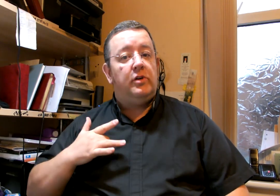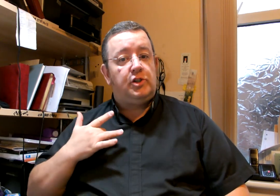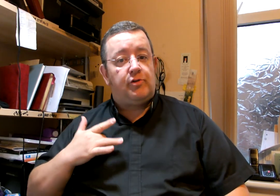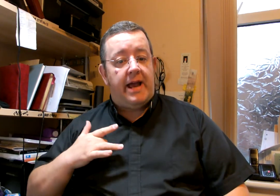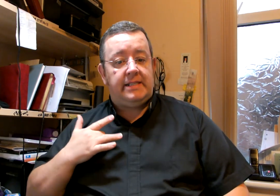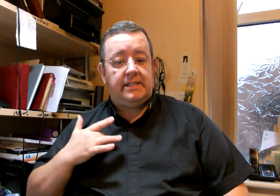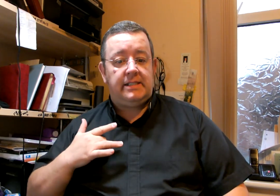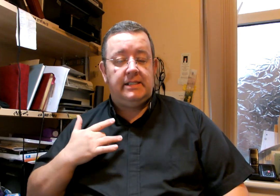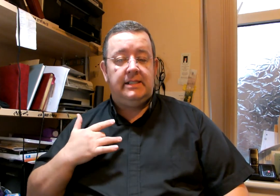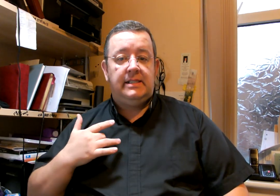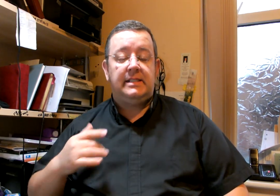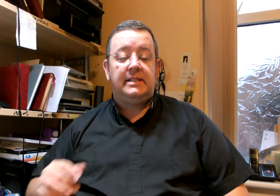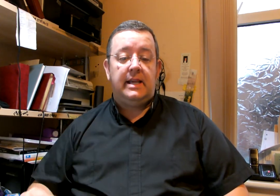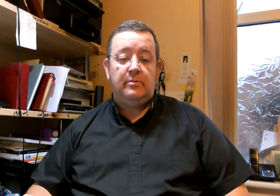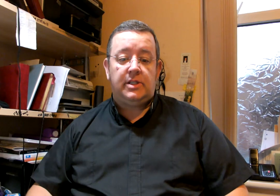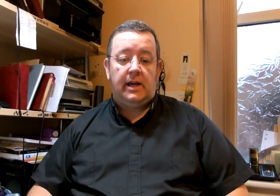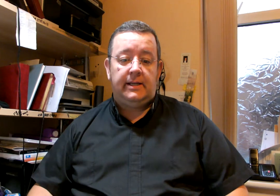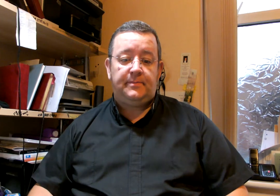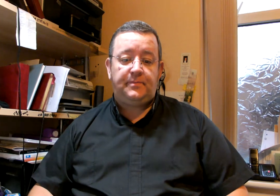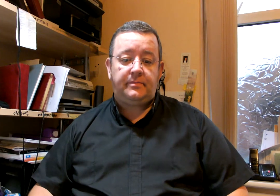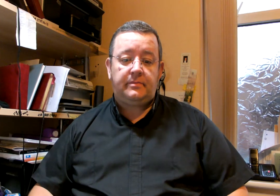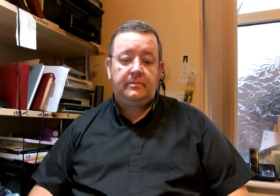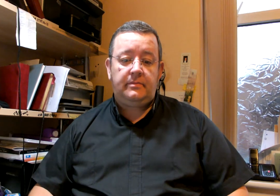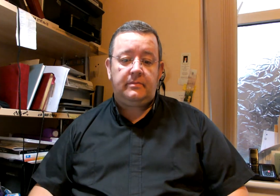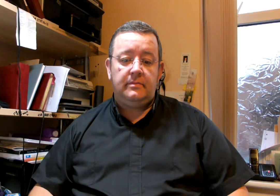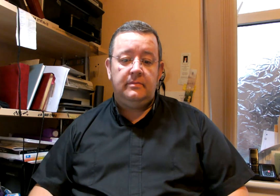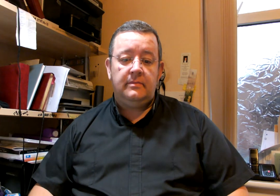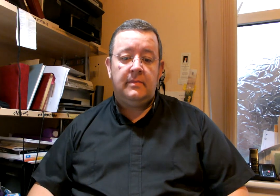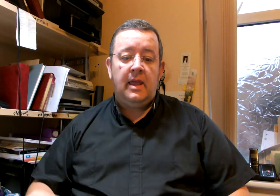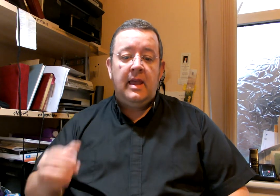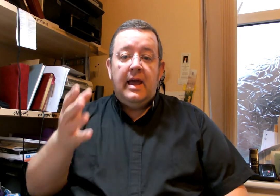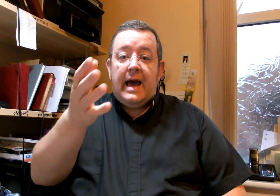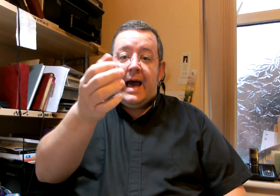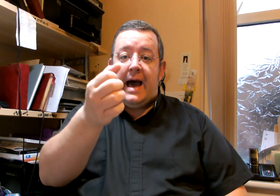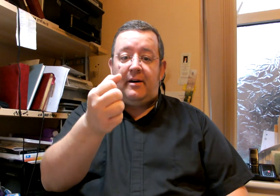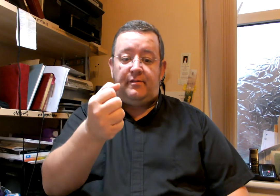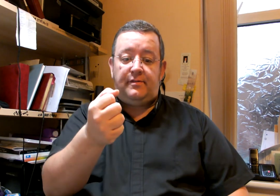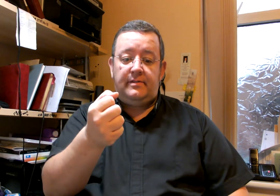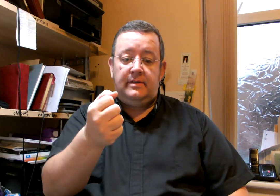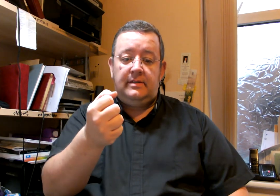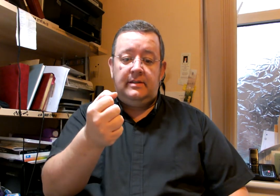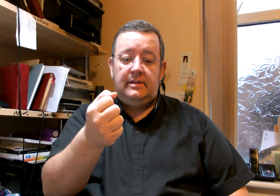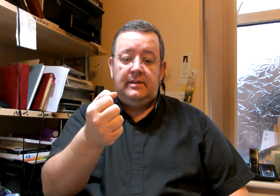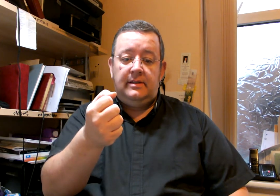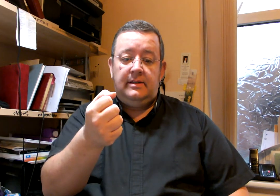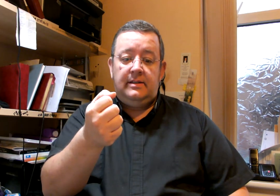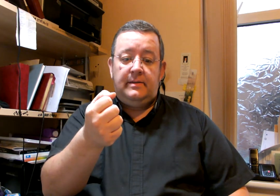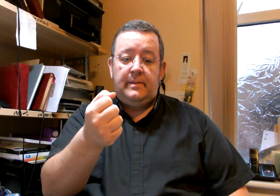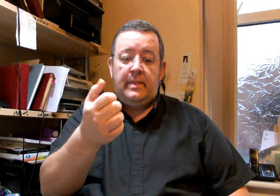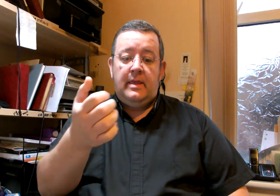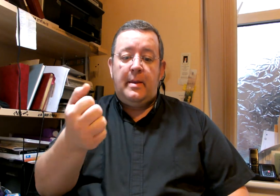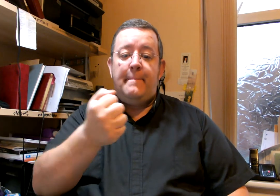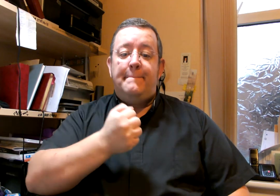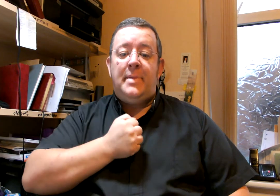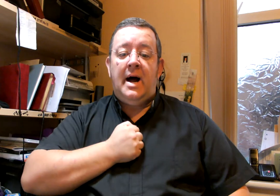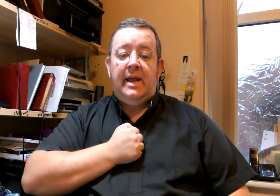address it's the same sign have mine